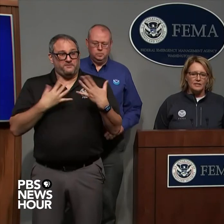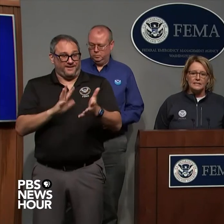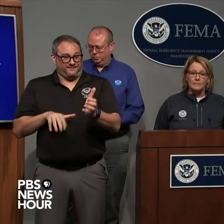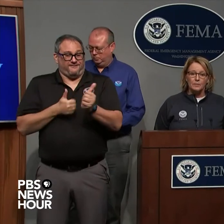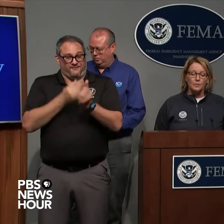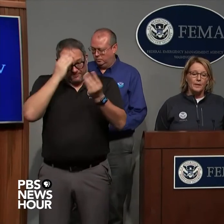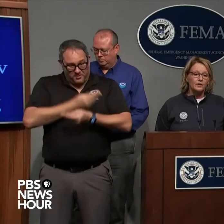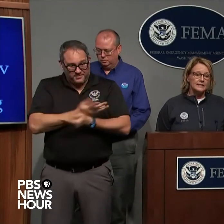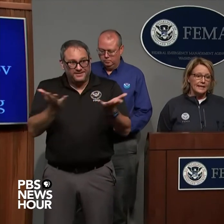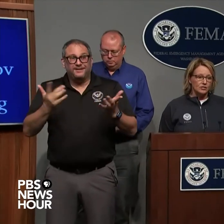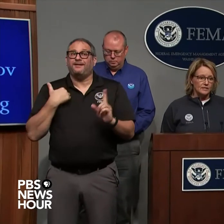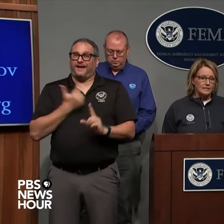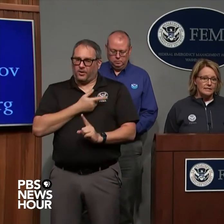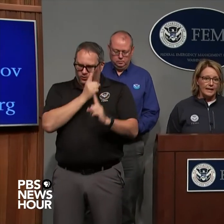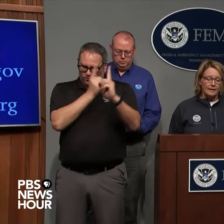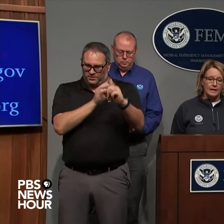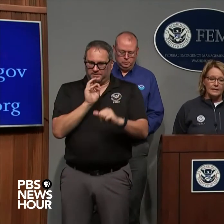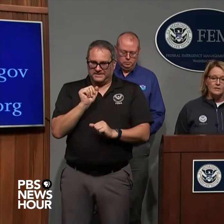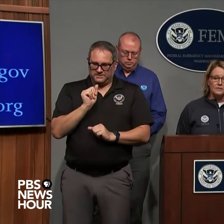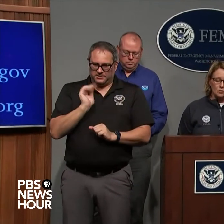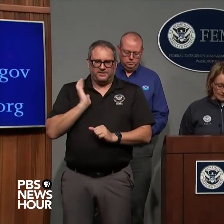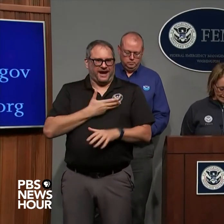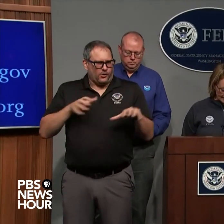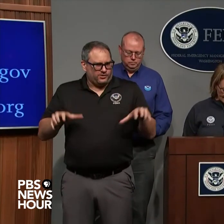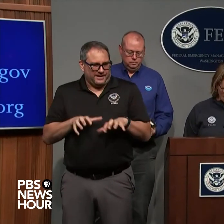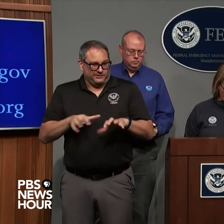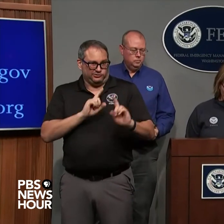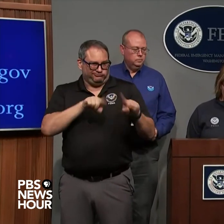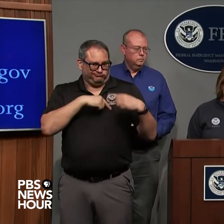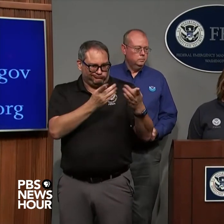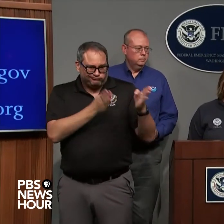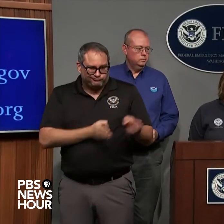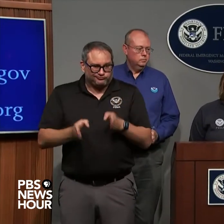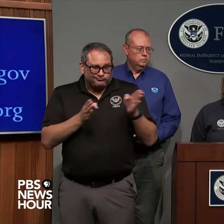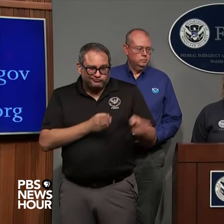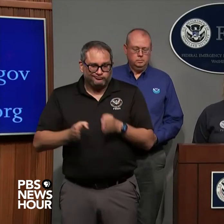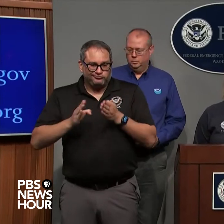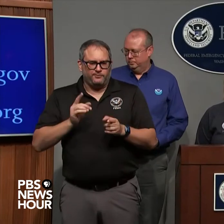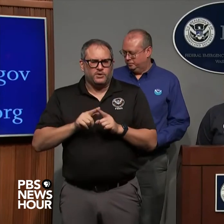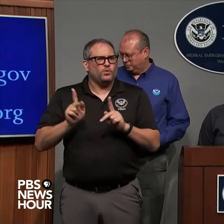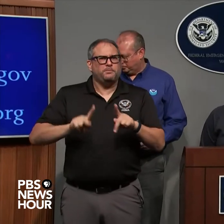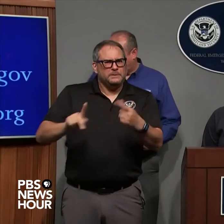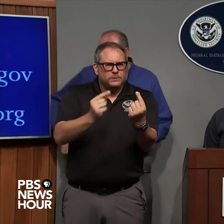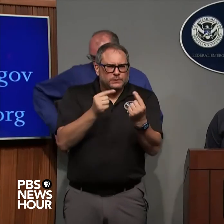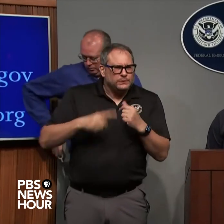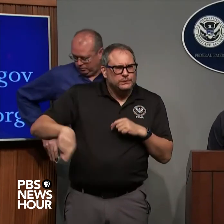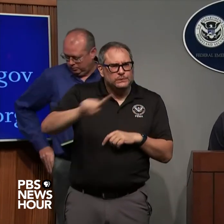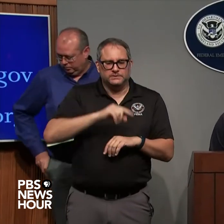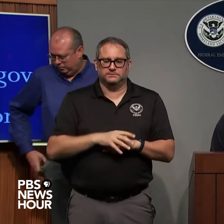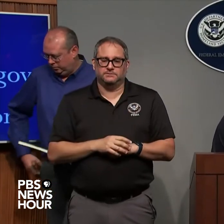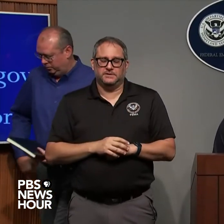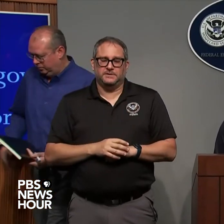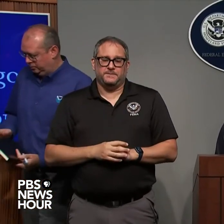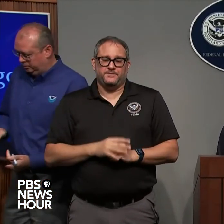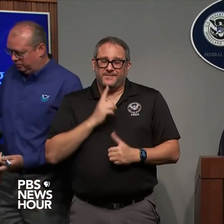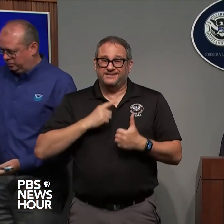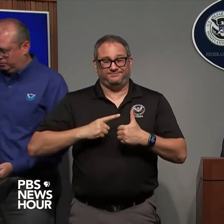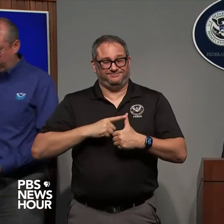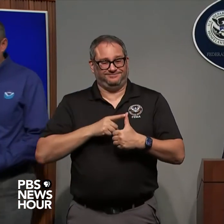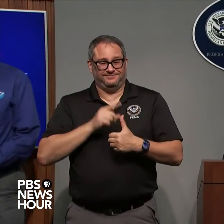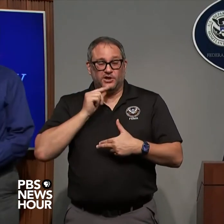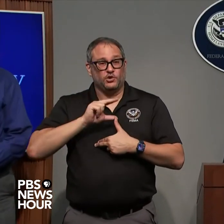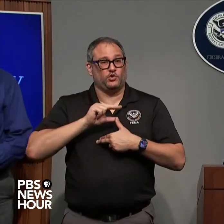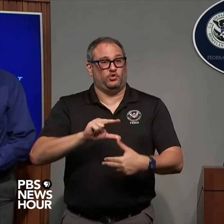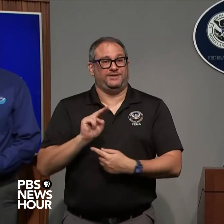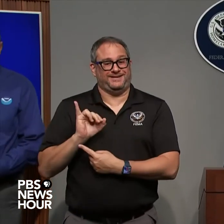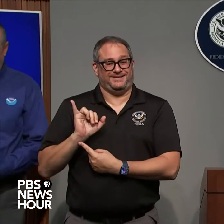FEMA's mission and some of the preparedness actions that individuals can take right now so first Hurricane Ian is and will